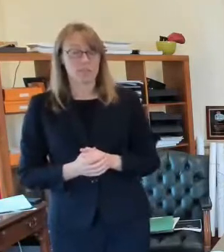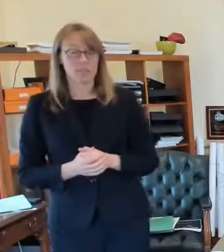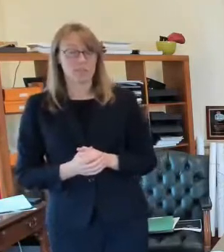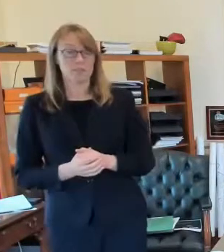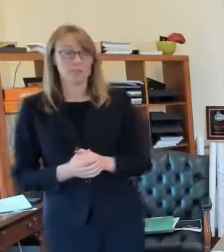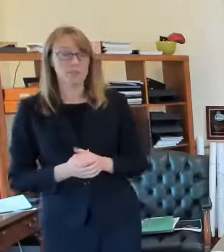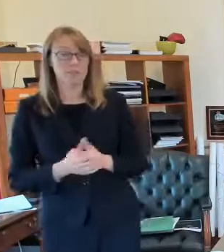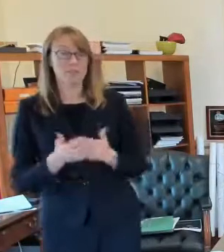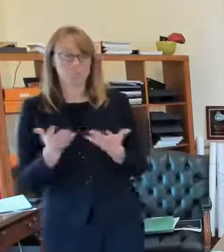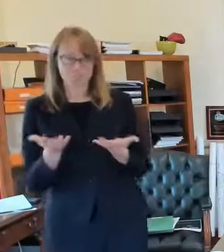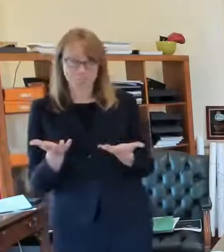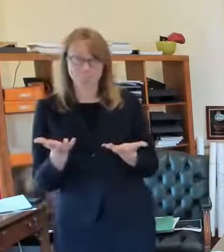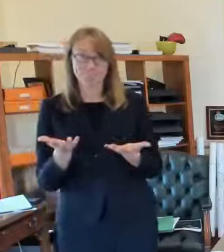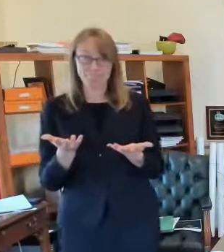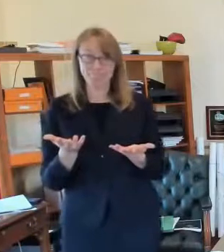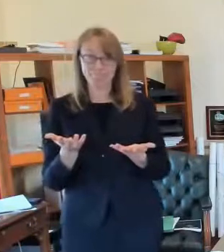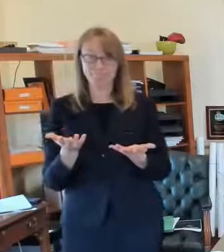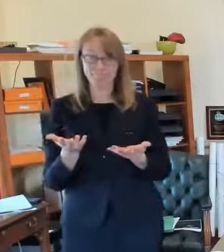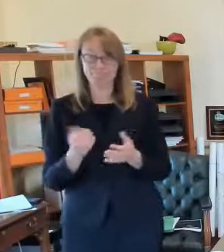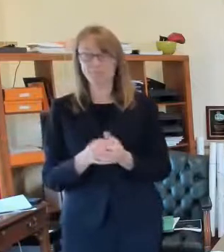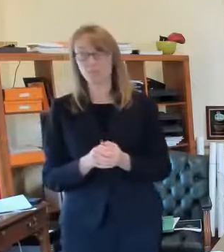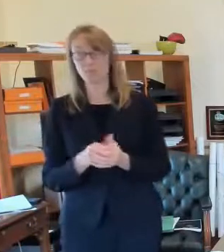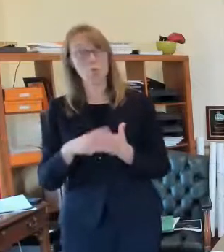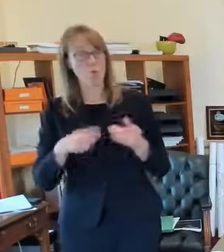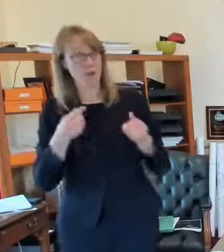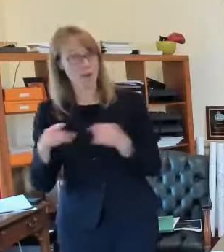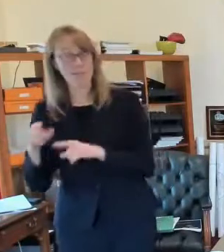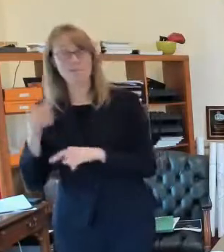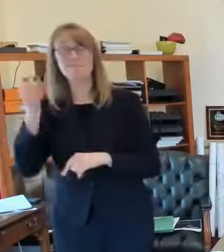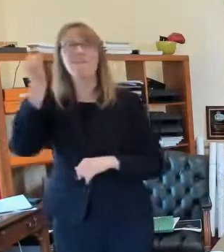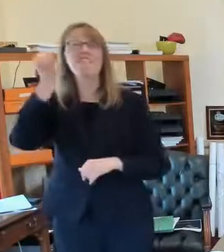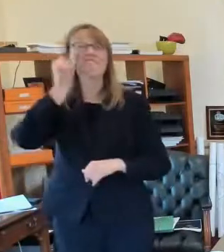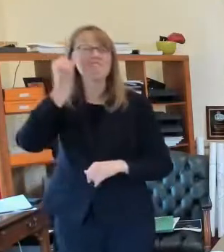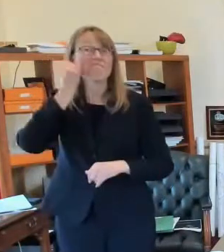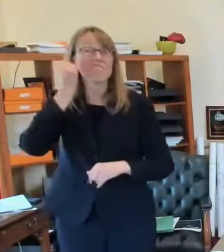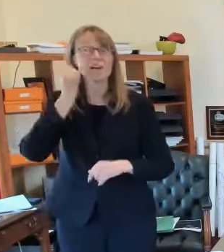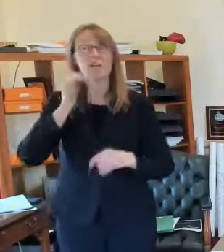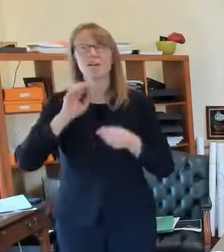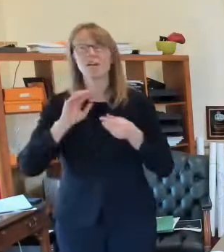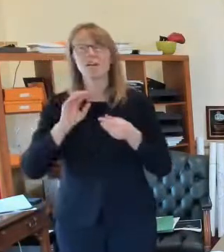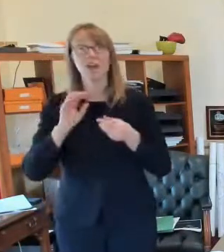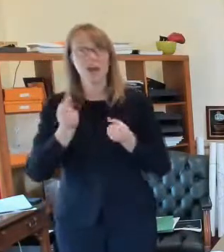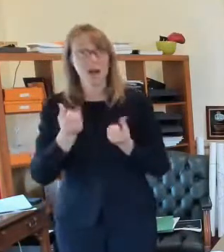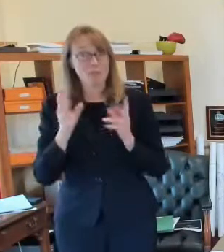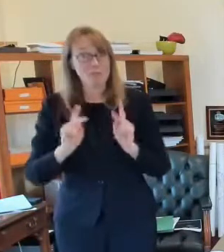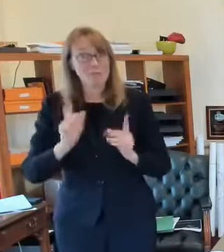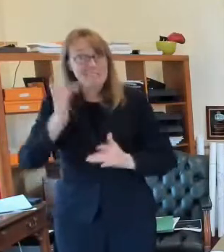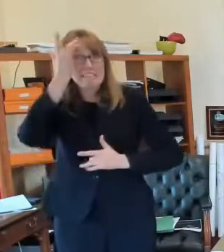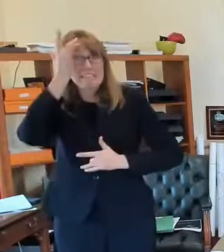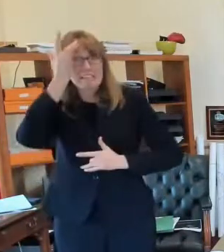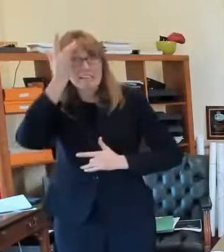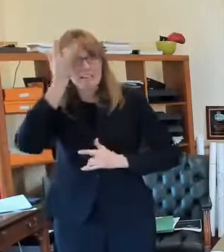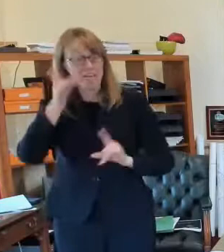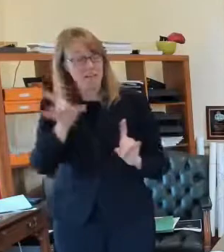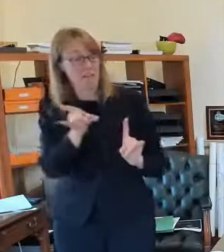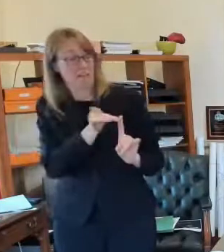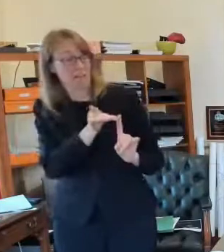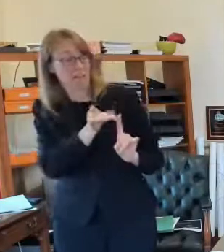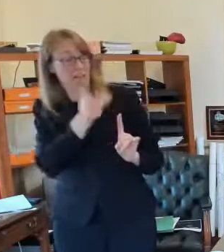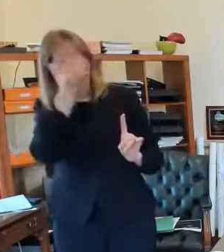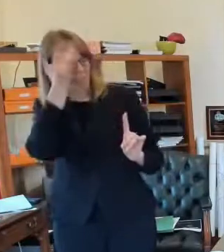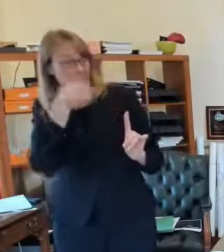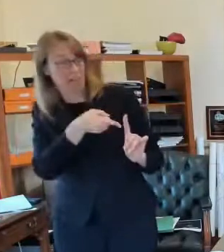which we have been for the last month or a little longer six weeks i mean eventually those